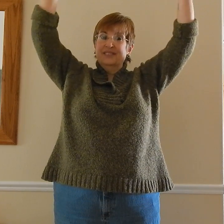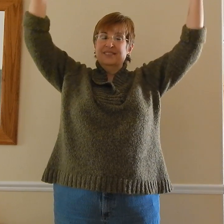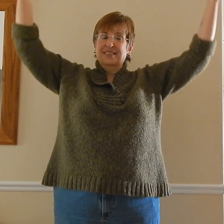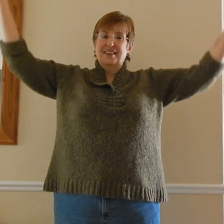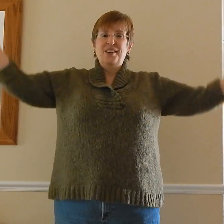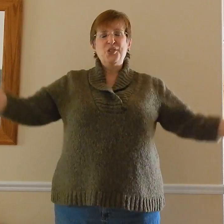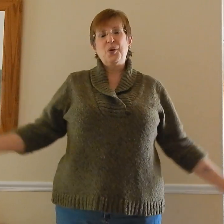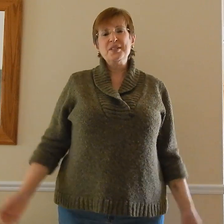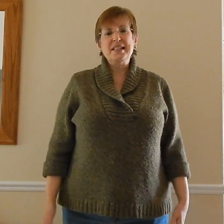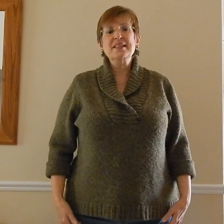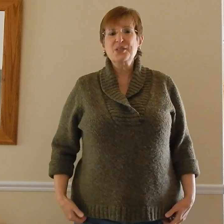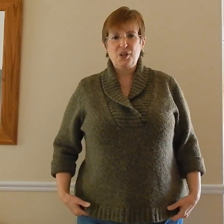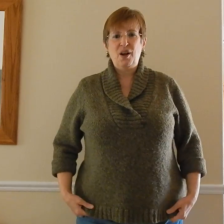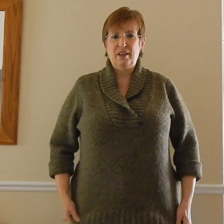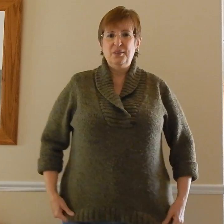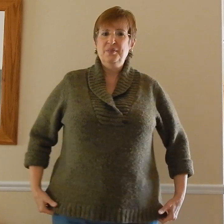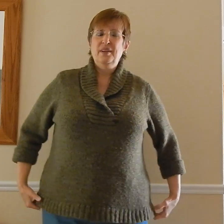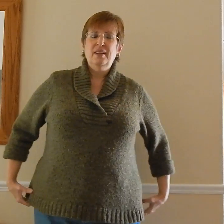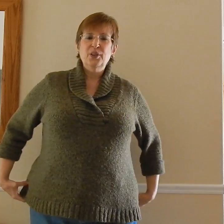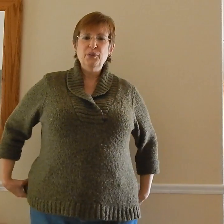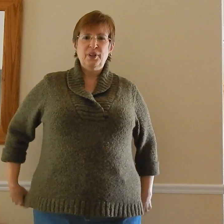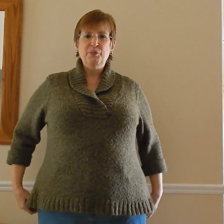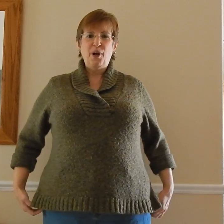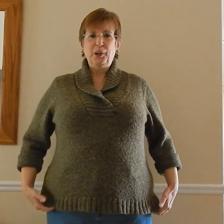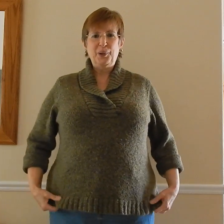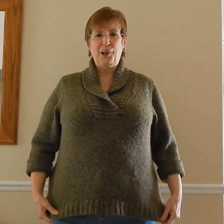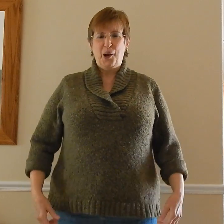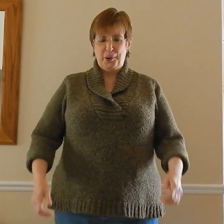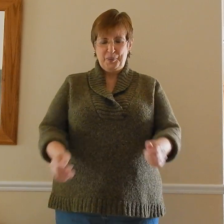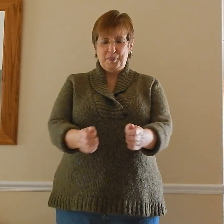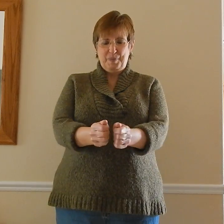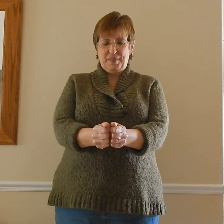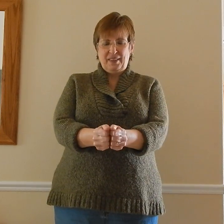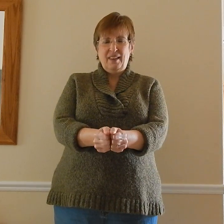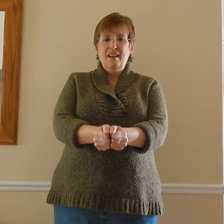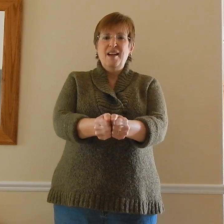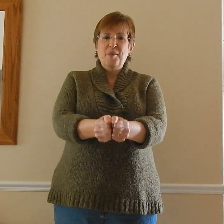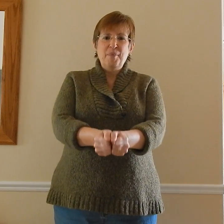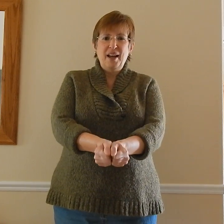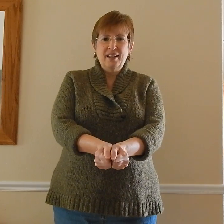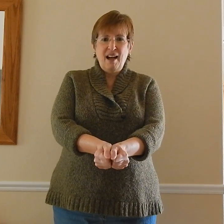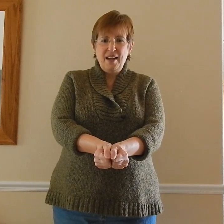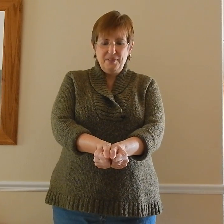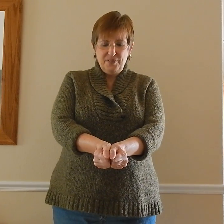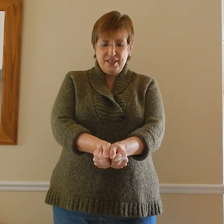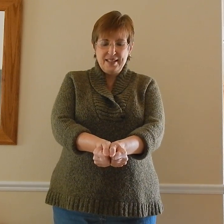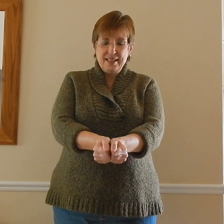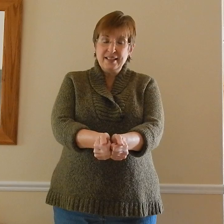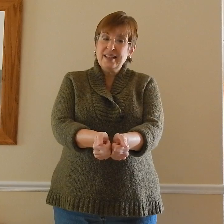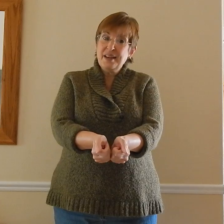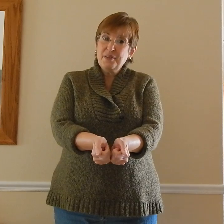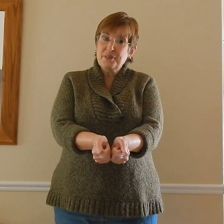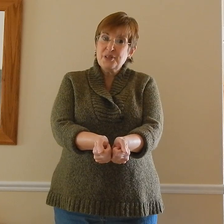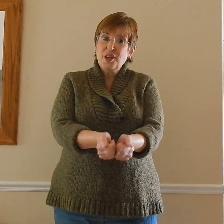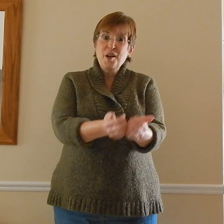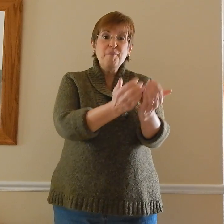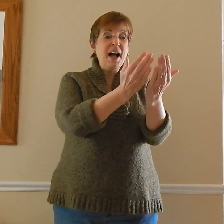So I'll sing the song and you can follow along. My life is a gift. My